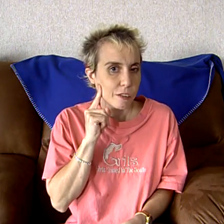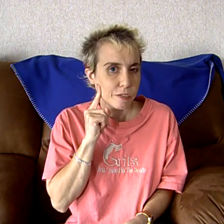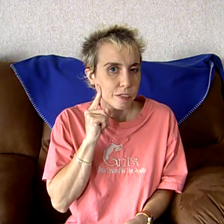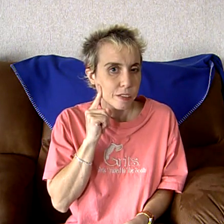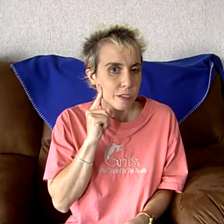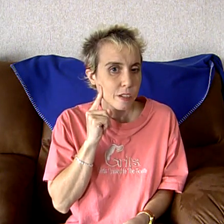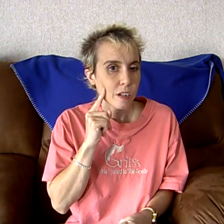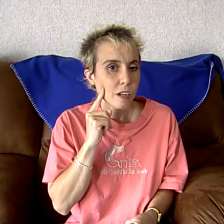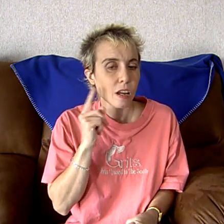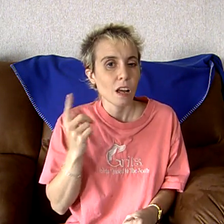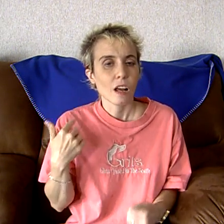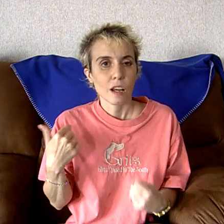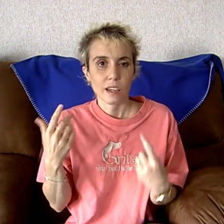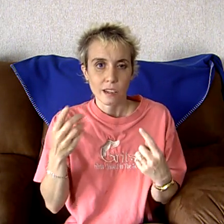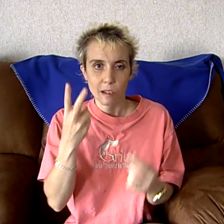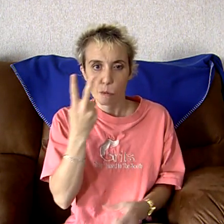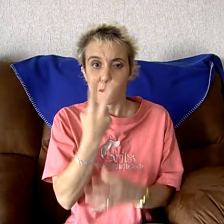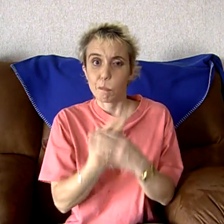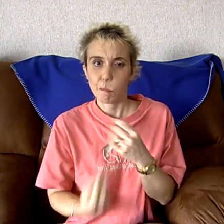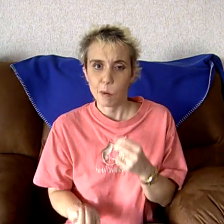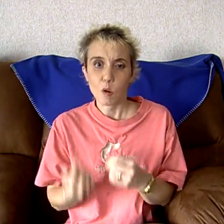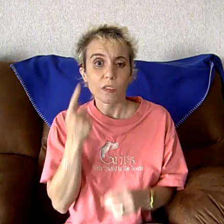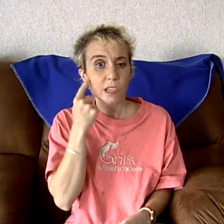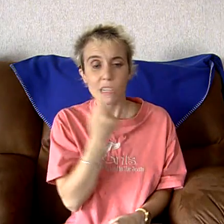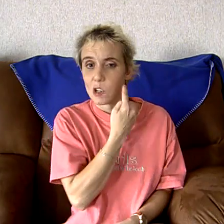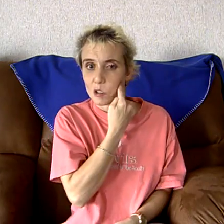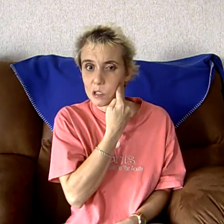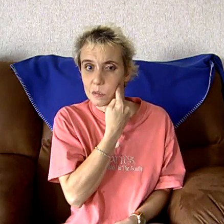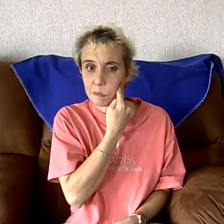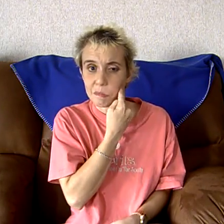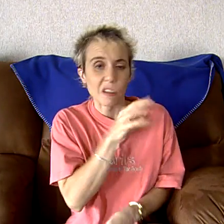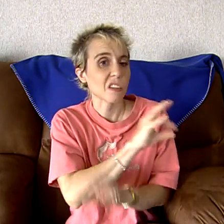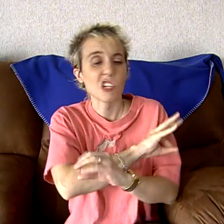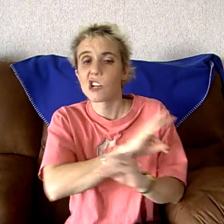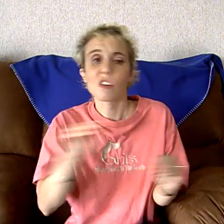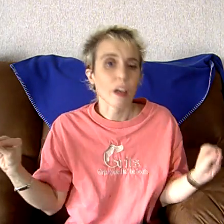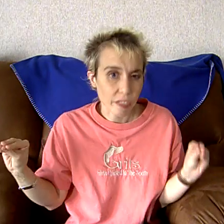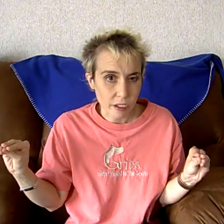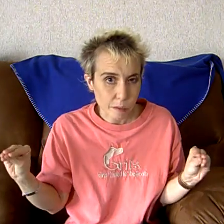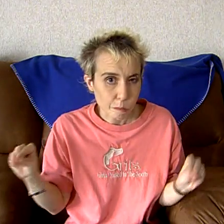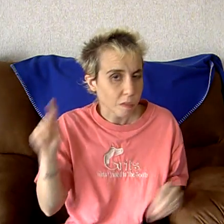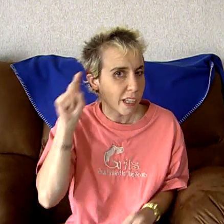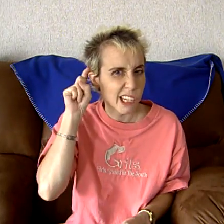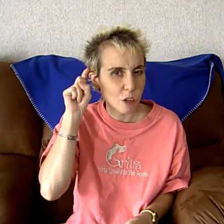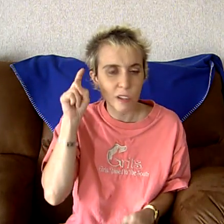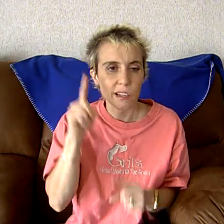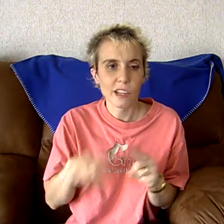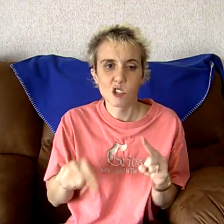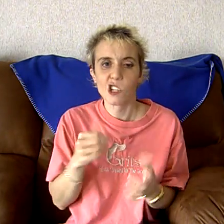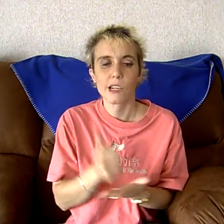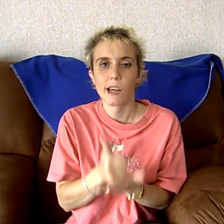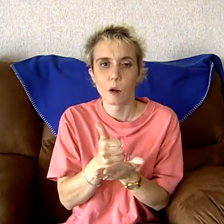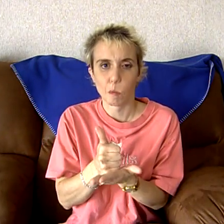in both ears. You could hear nothing. Hearing aid couldn't help.